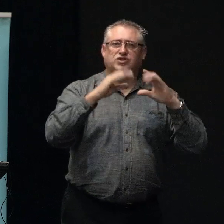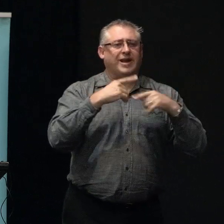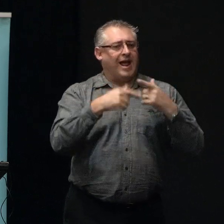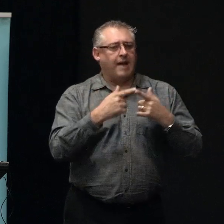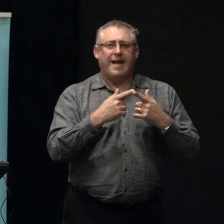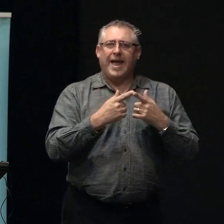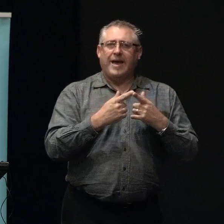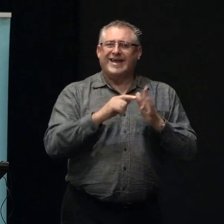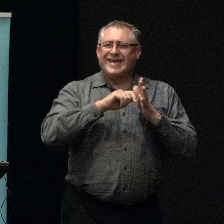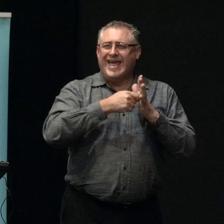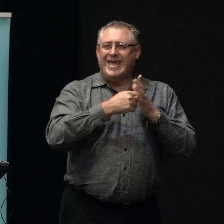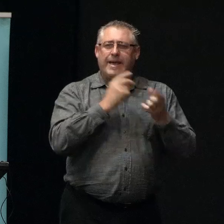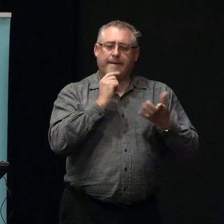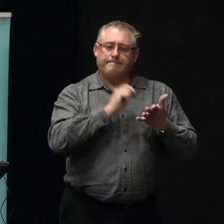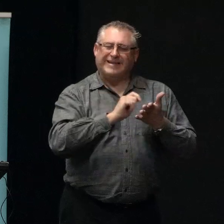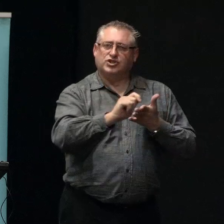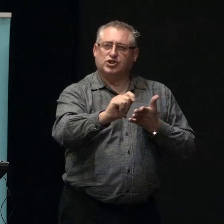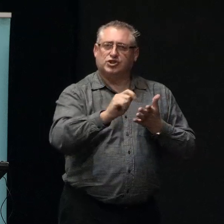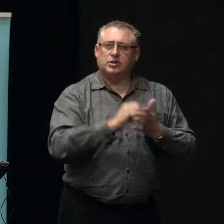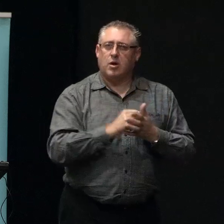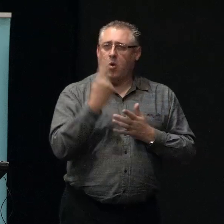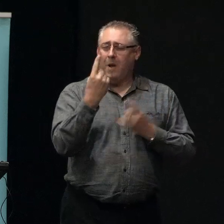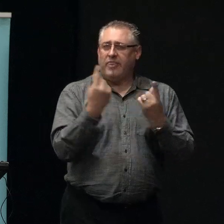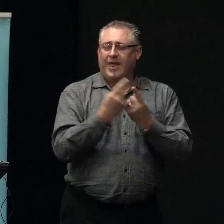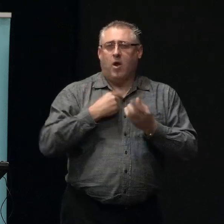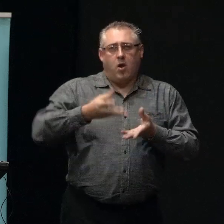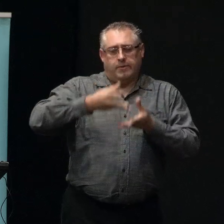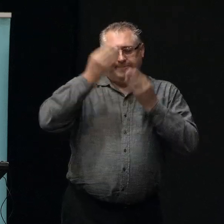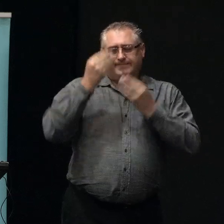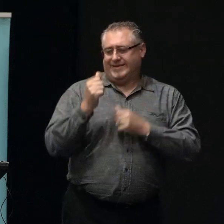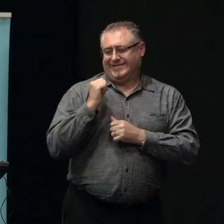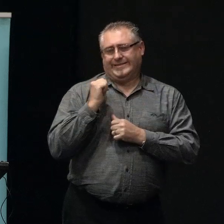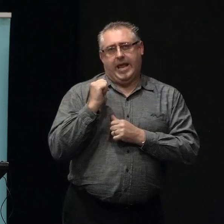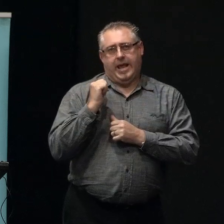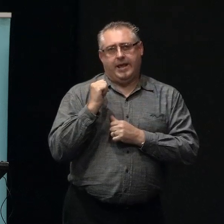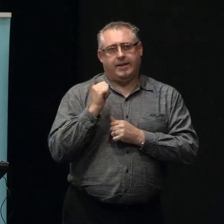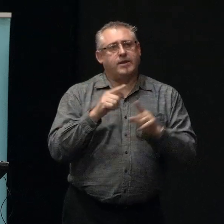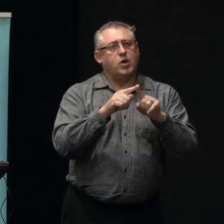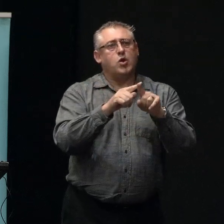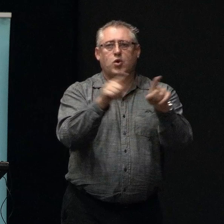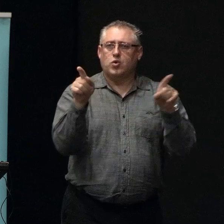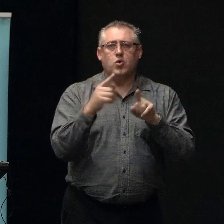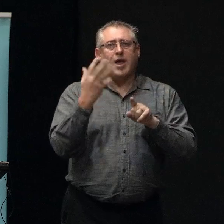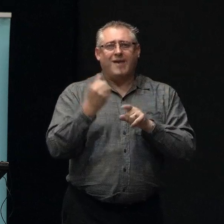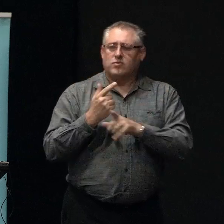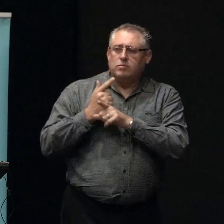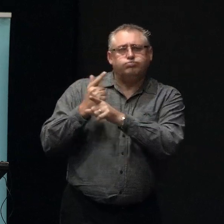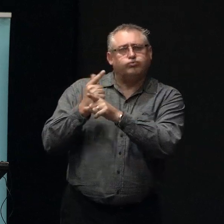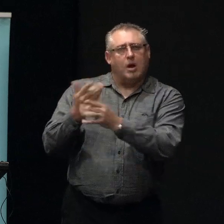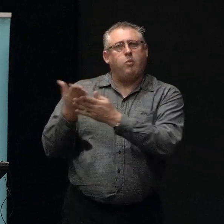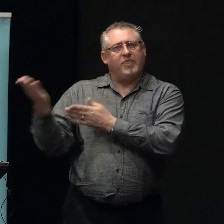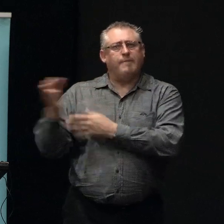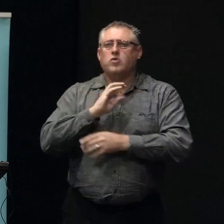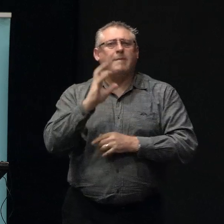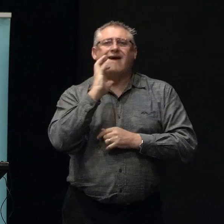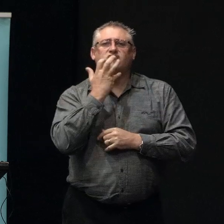takeouts. And the one thing that I got from yesterday's session of a similar nature is that you have to have a conversation with them and don't be afraid